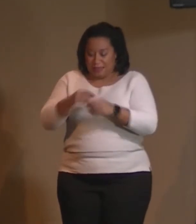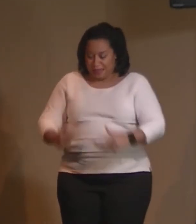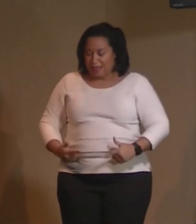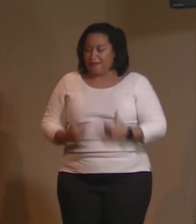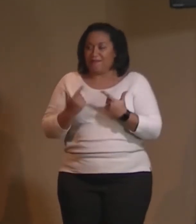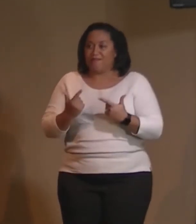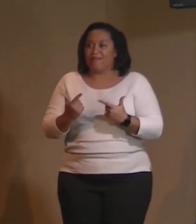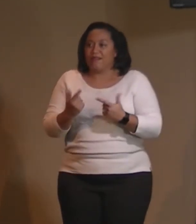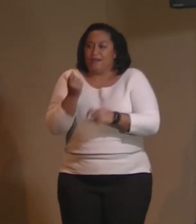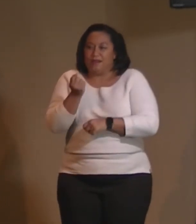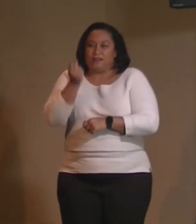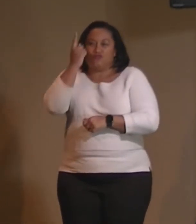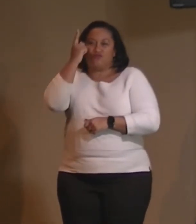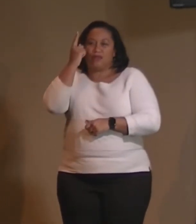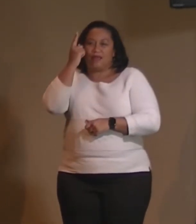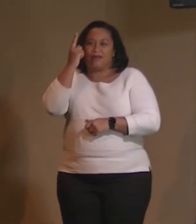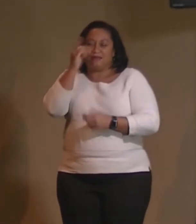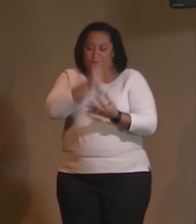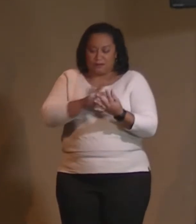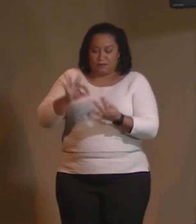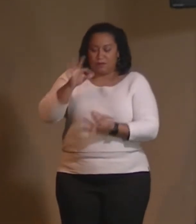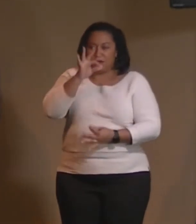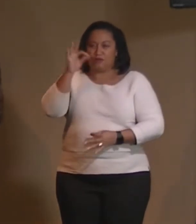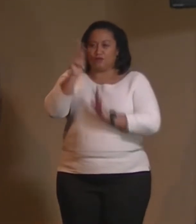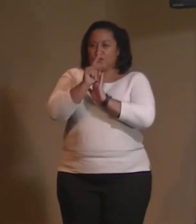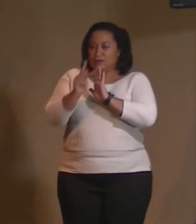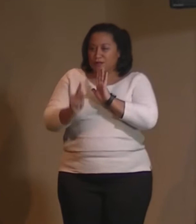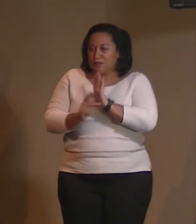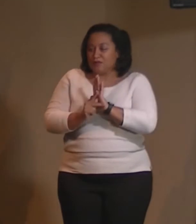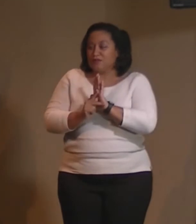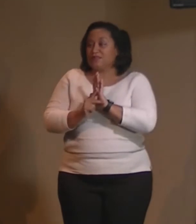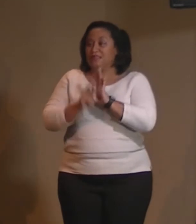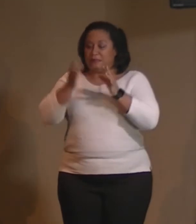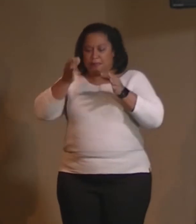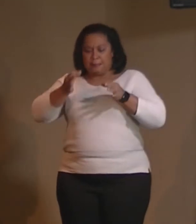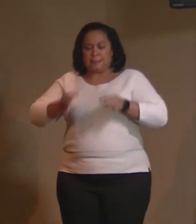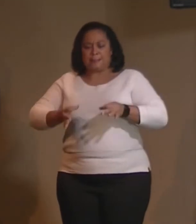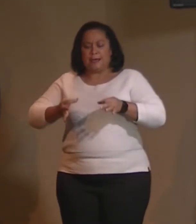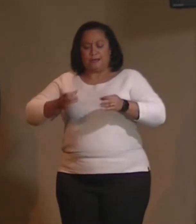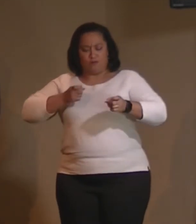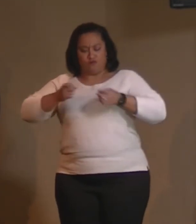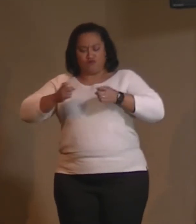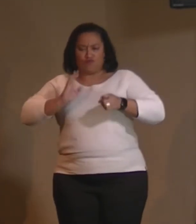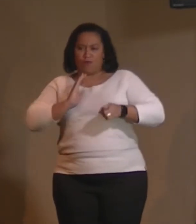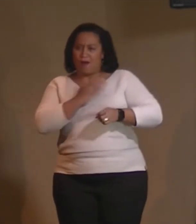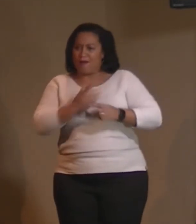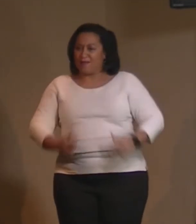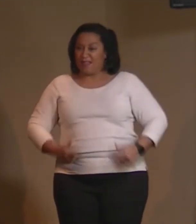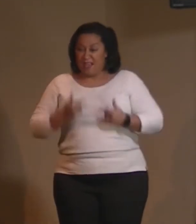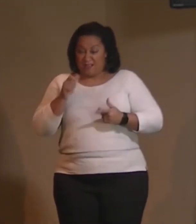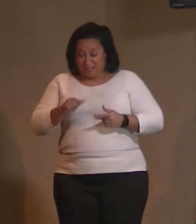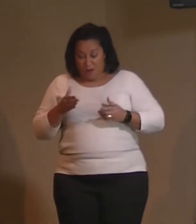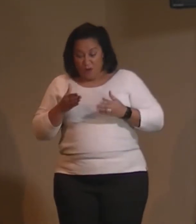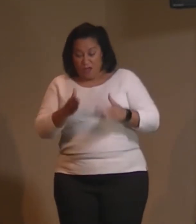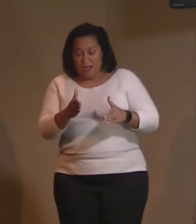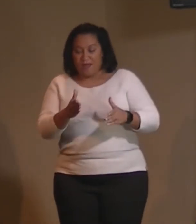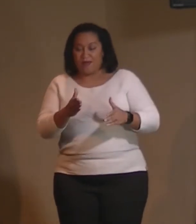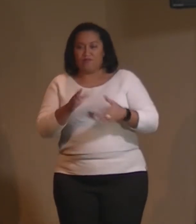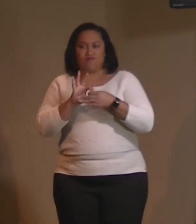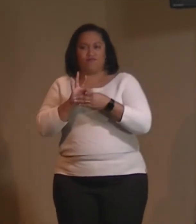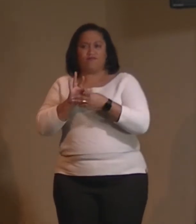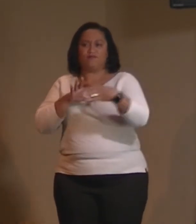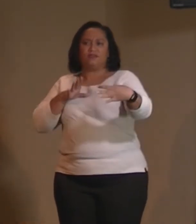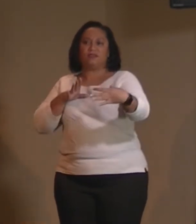Understanding spiritual principles and choosing to govern our lives on them frees us from the